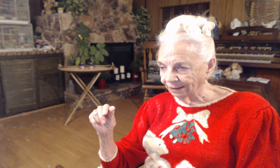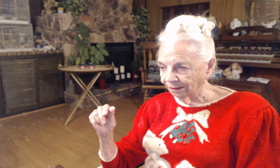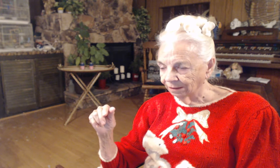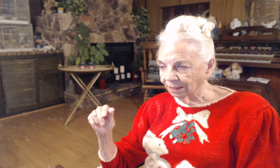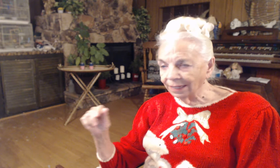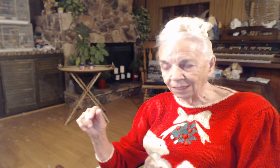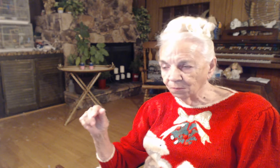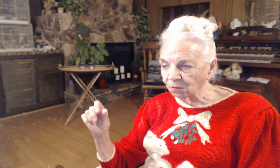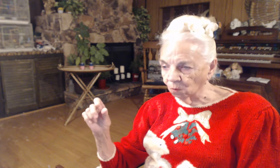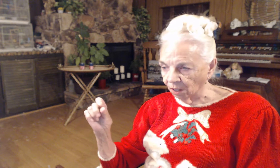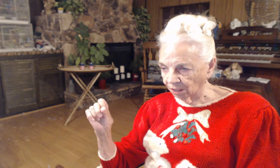Get up and walk.